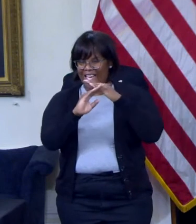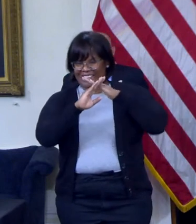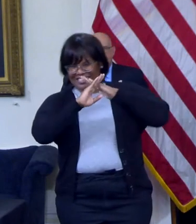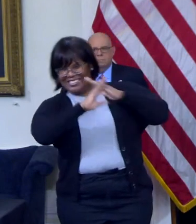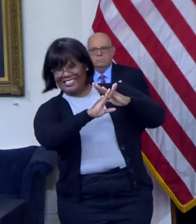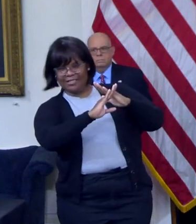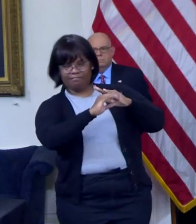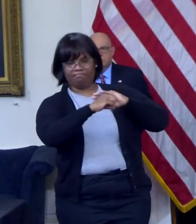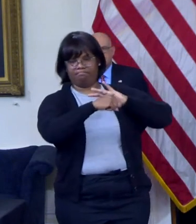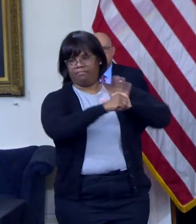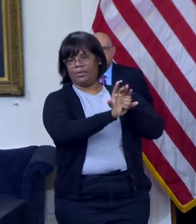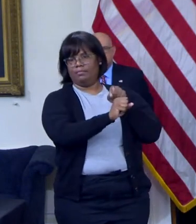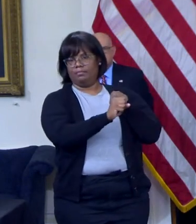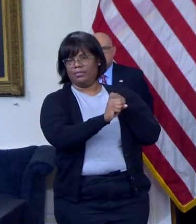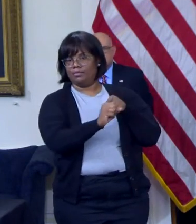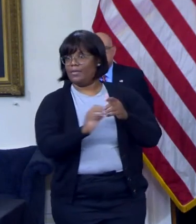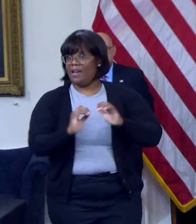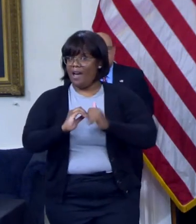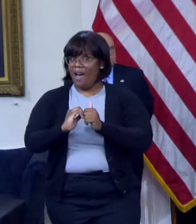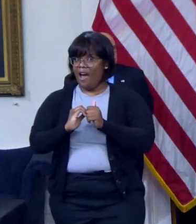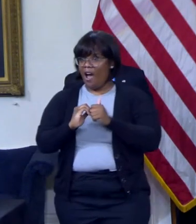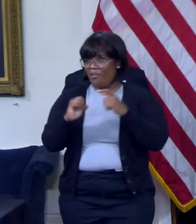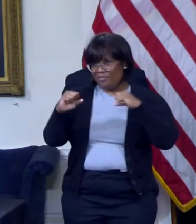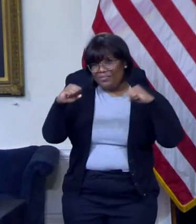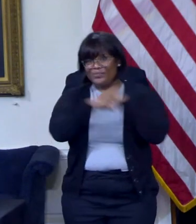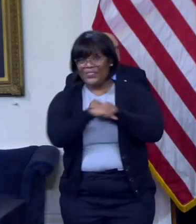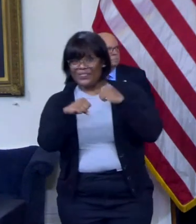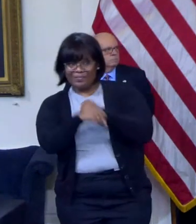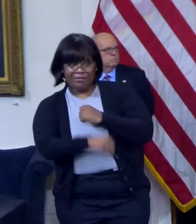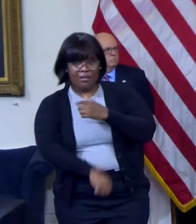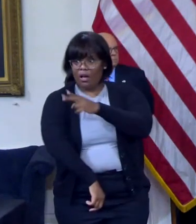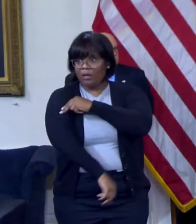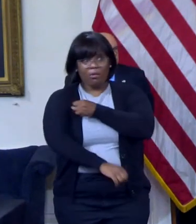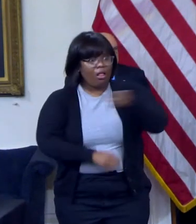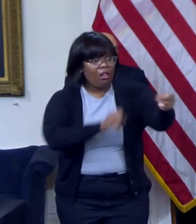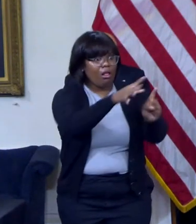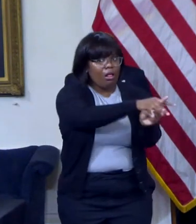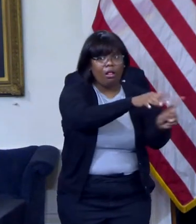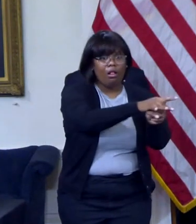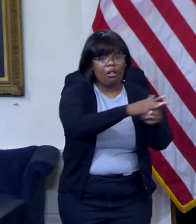hospitalization, and to avoid death.